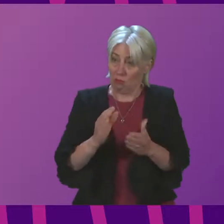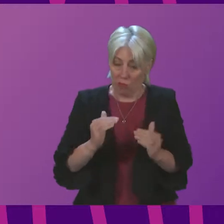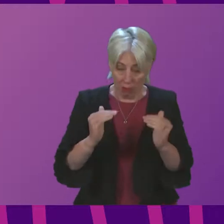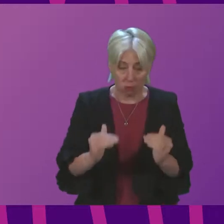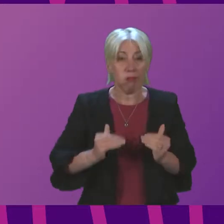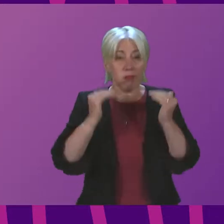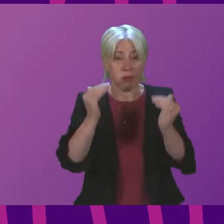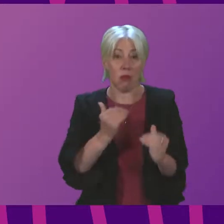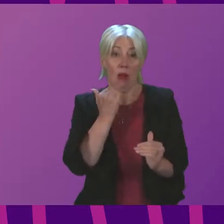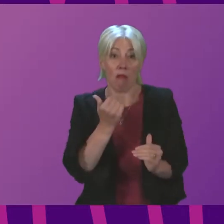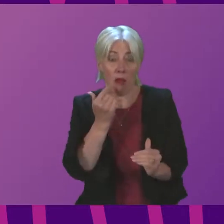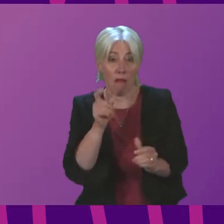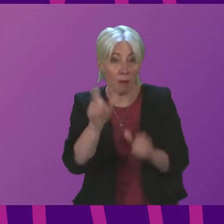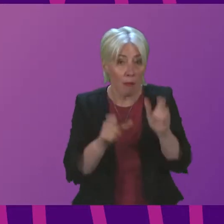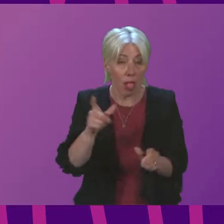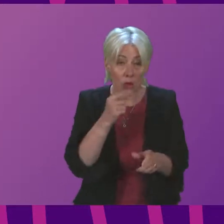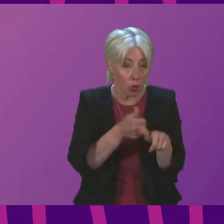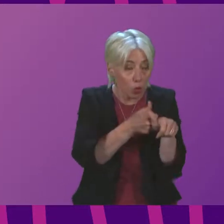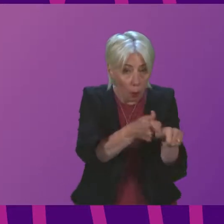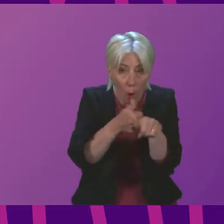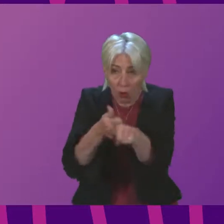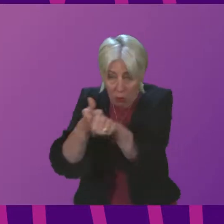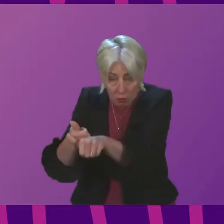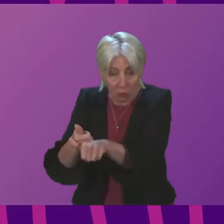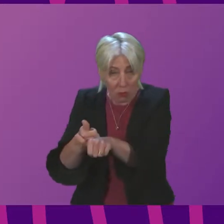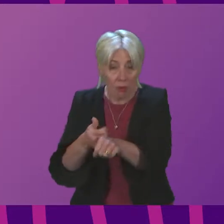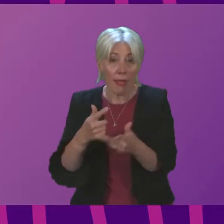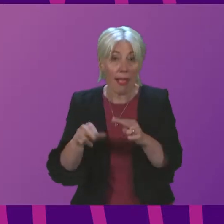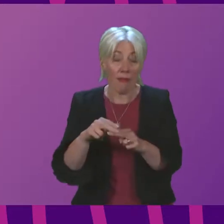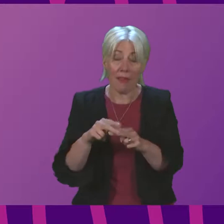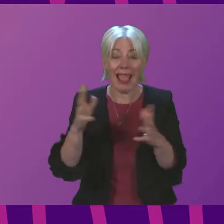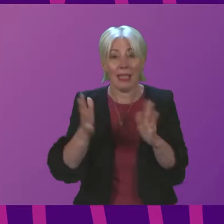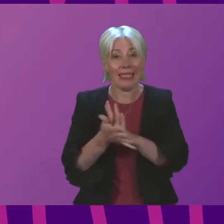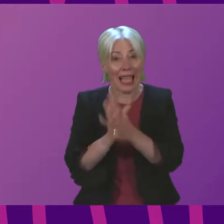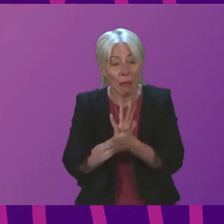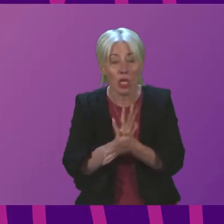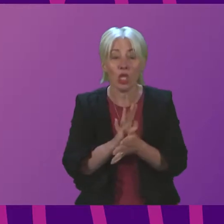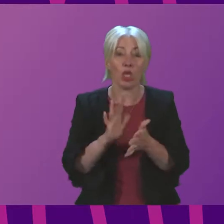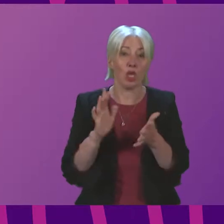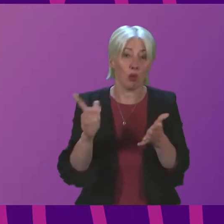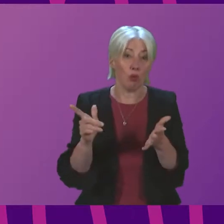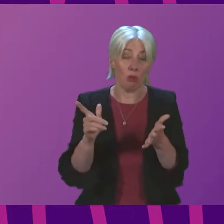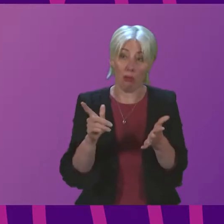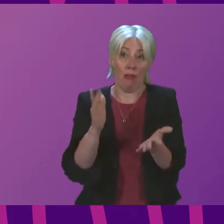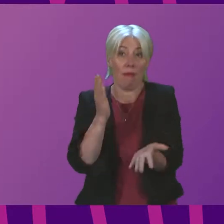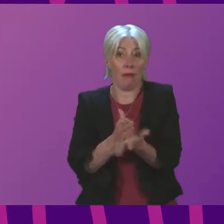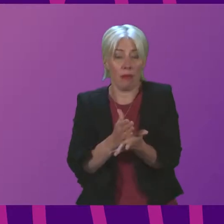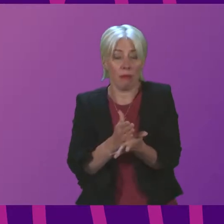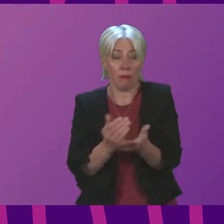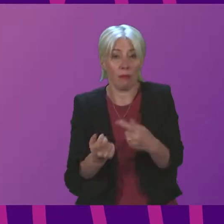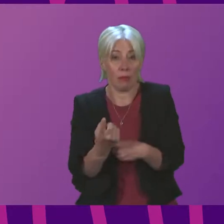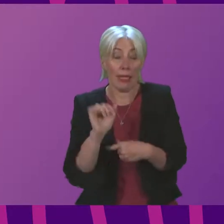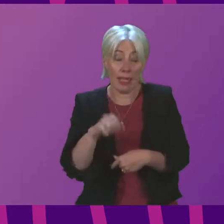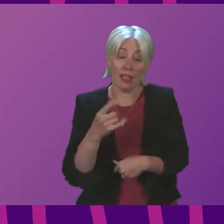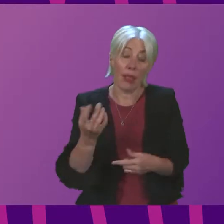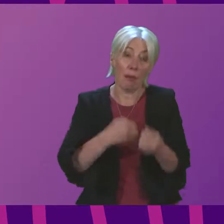to be available to assist individuals in the event of storm damage being apparent which obviously the red